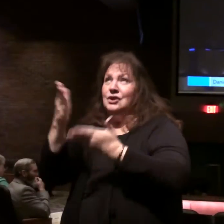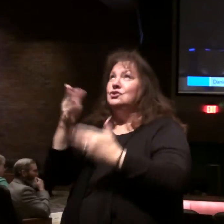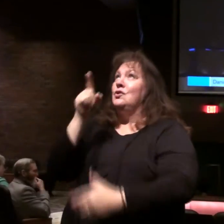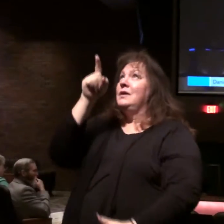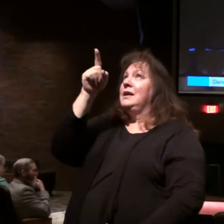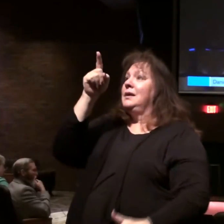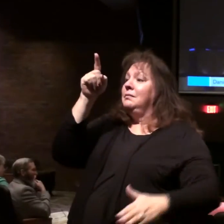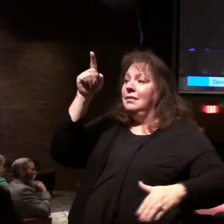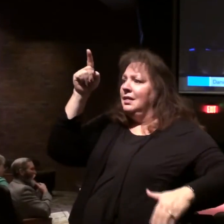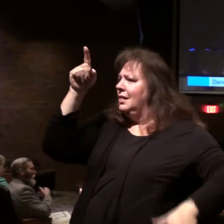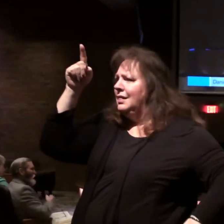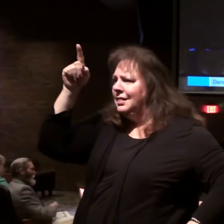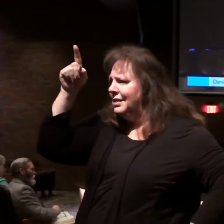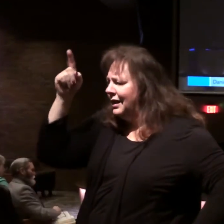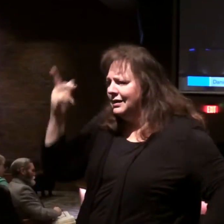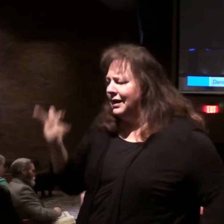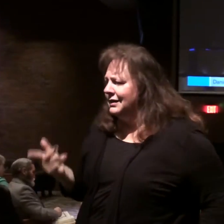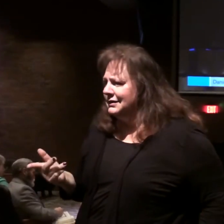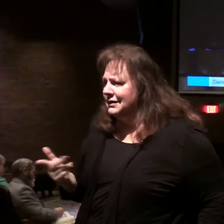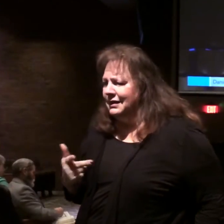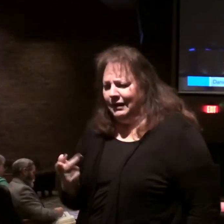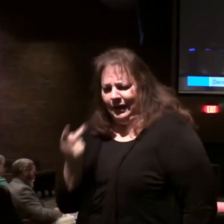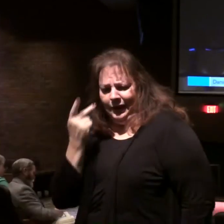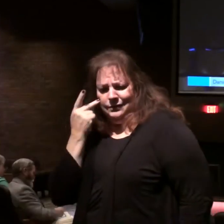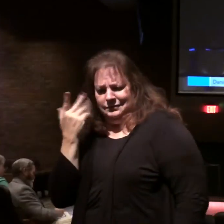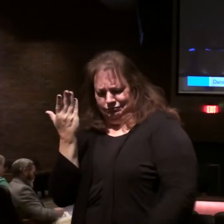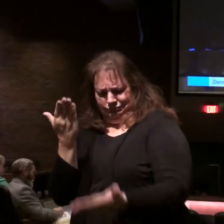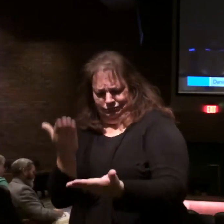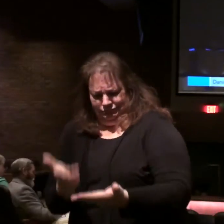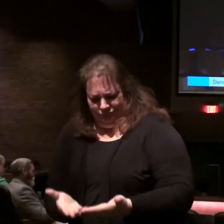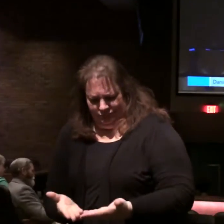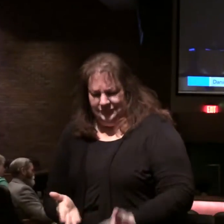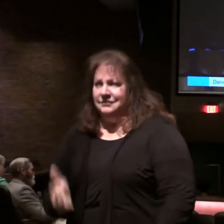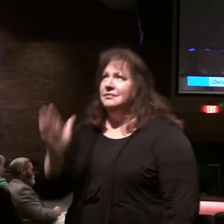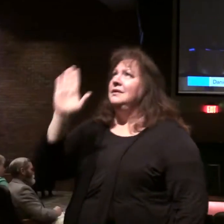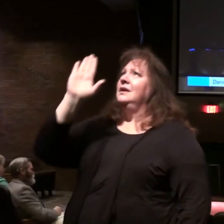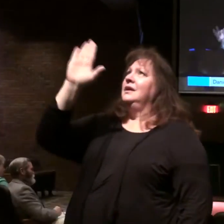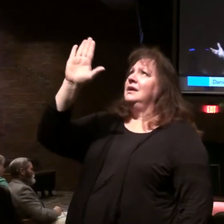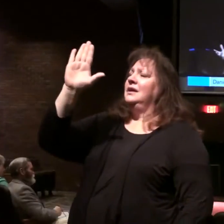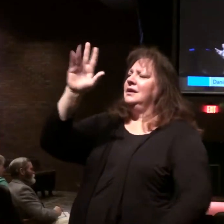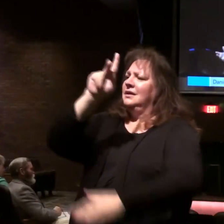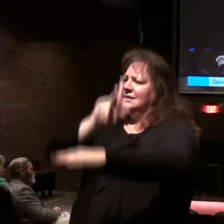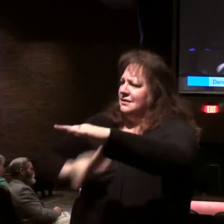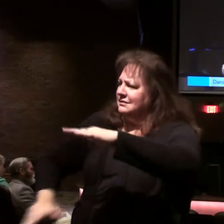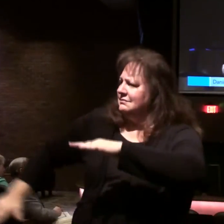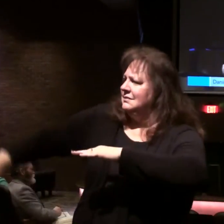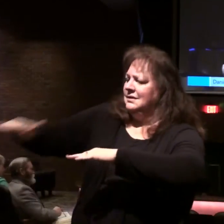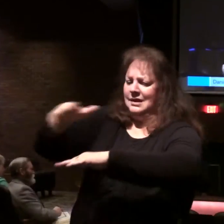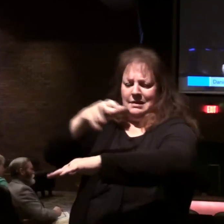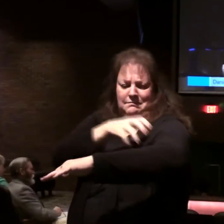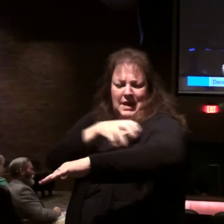him. I don't see the evidence of his dominion over all things.